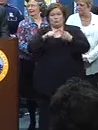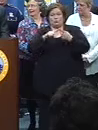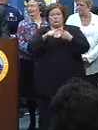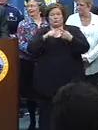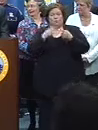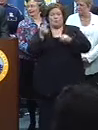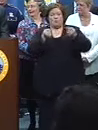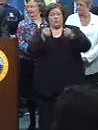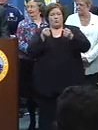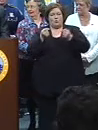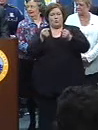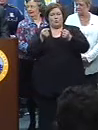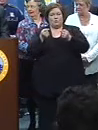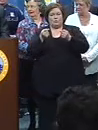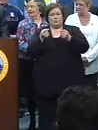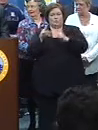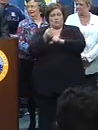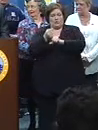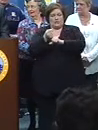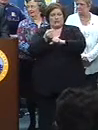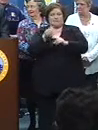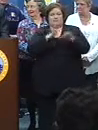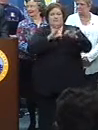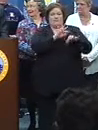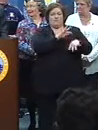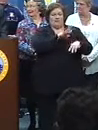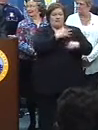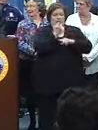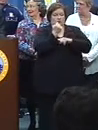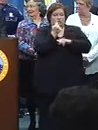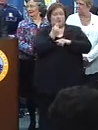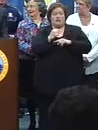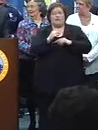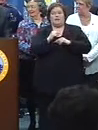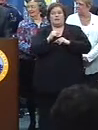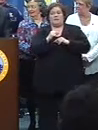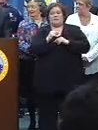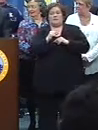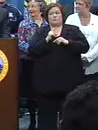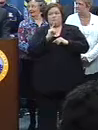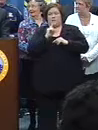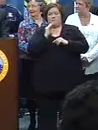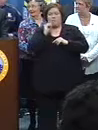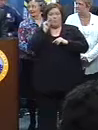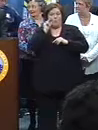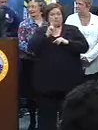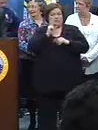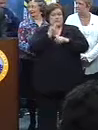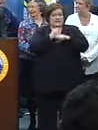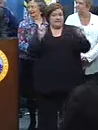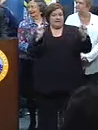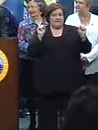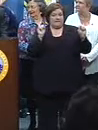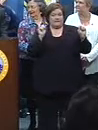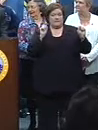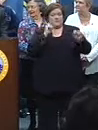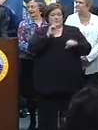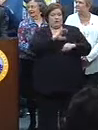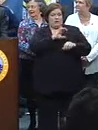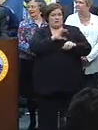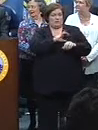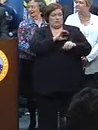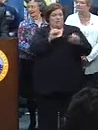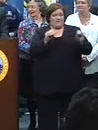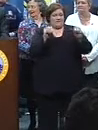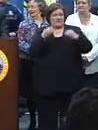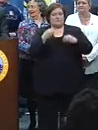opposed to 45 last year. Overall, Mardi Gras was very safe for the Sheriff's Office.